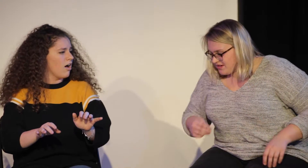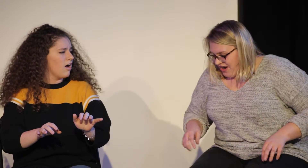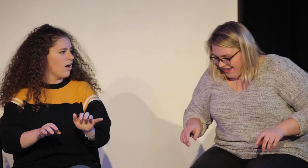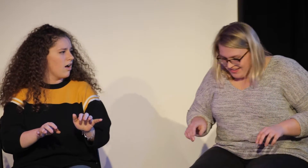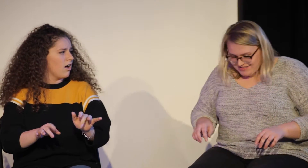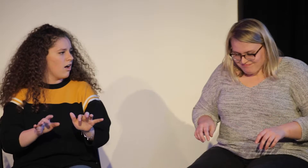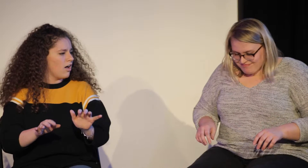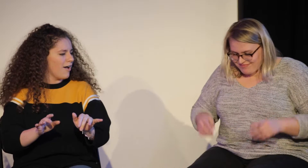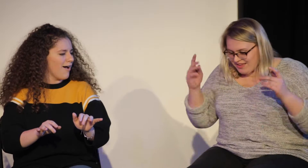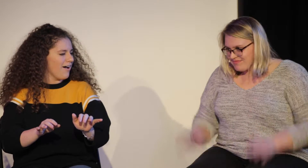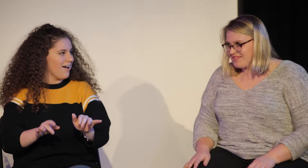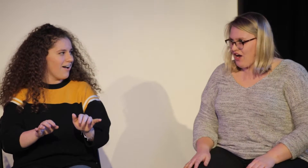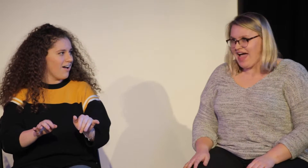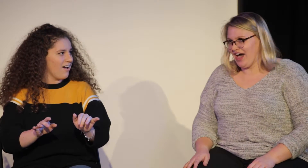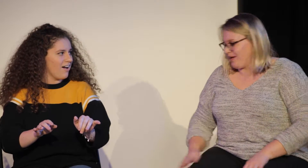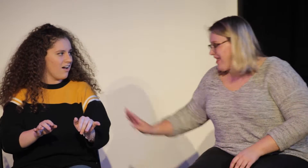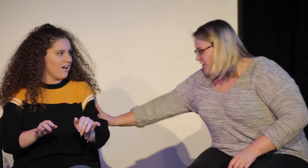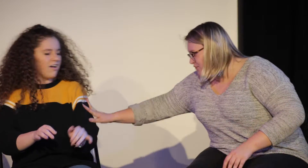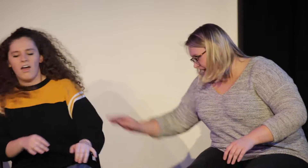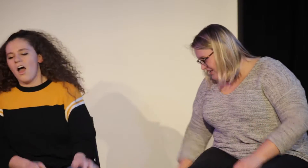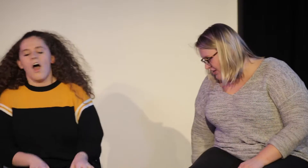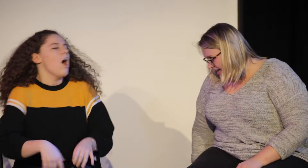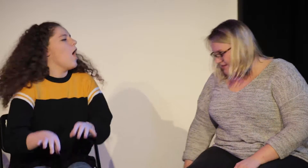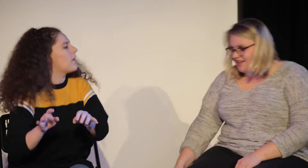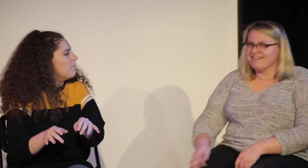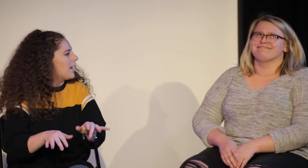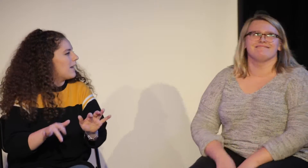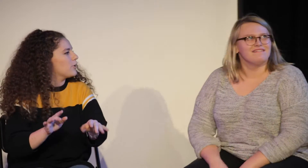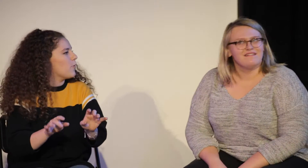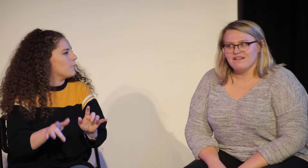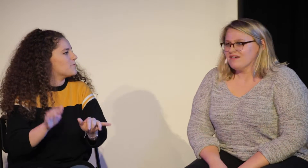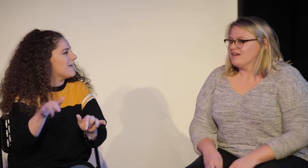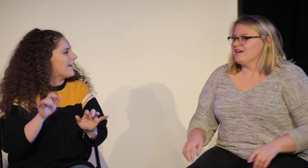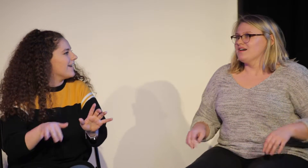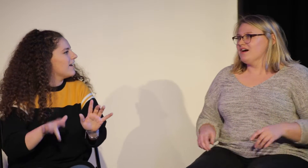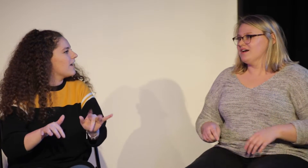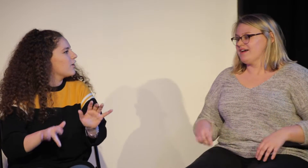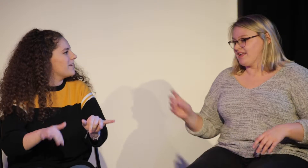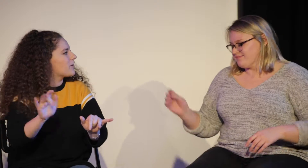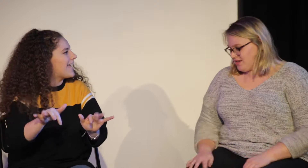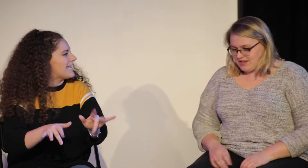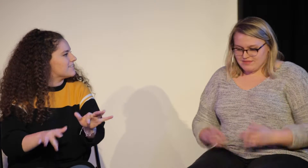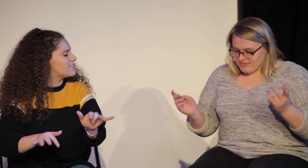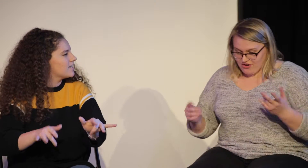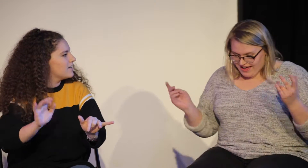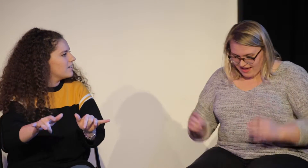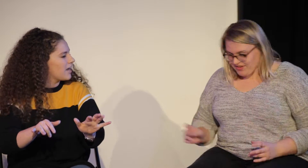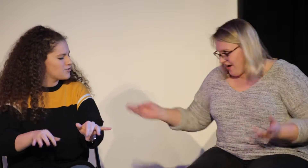Sorry. There I go. Now you've done it to me. Oh, come on. How do you know what to speak? I'm your kids. You're right, that's right. You've got